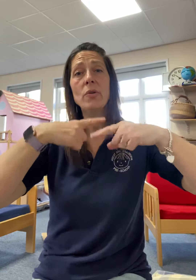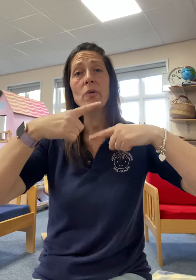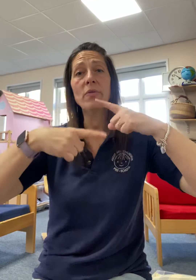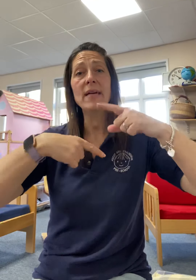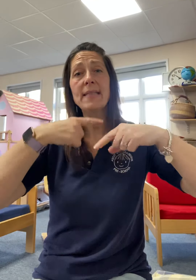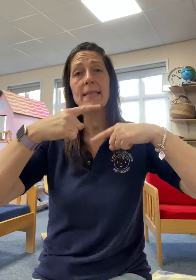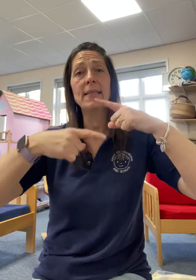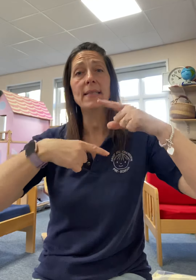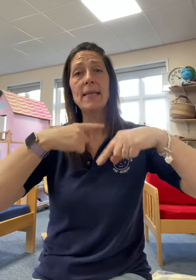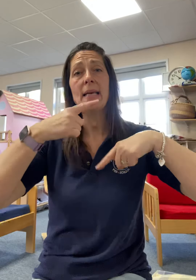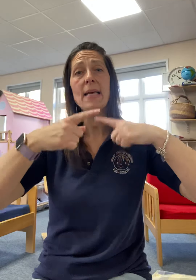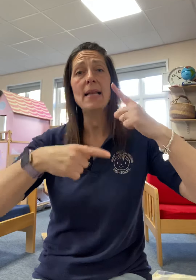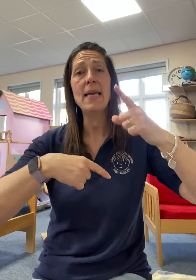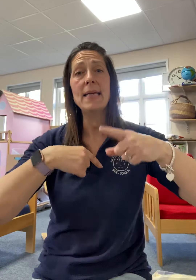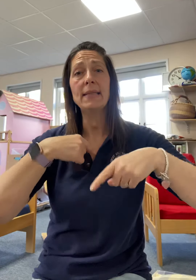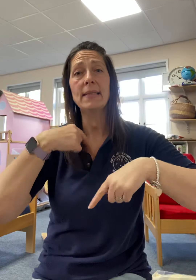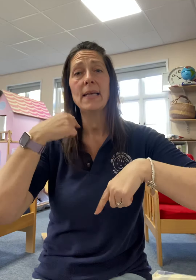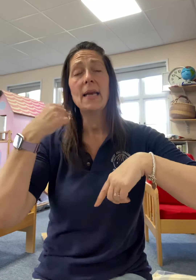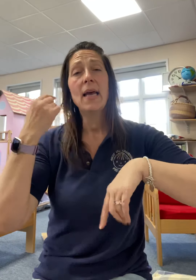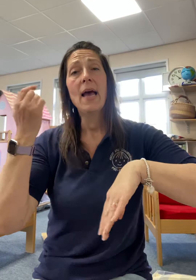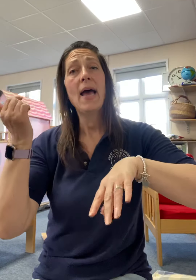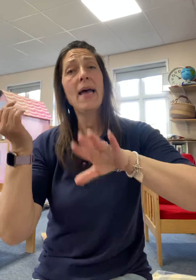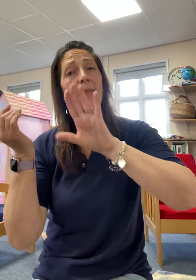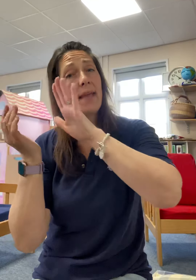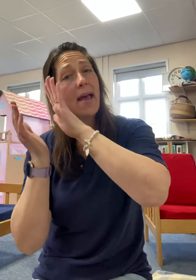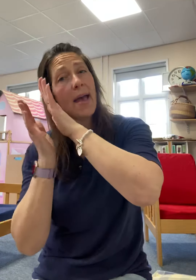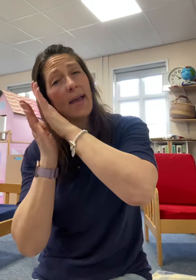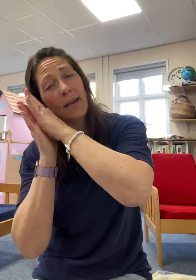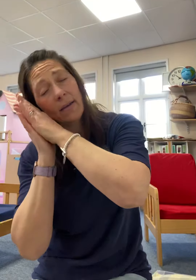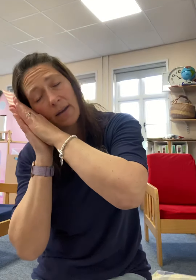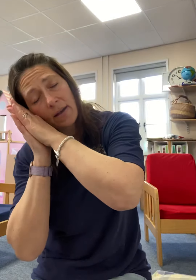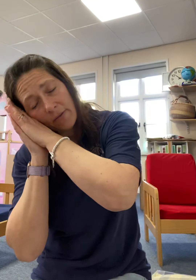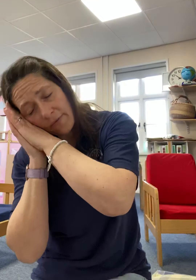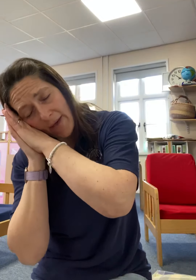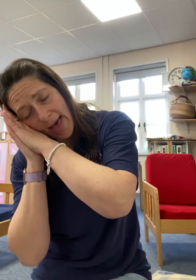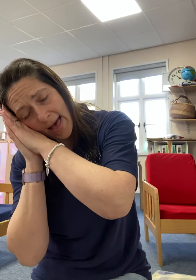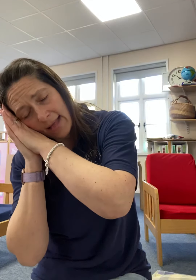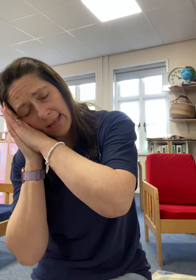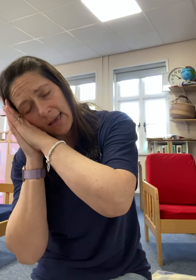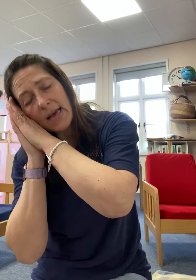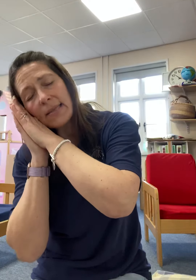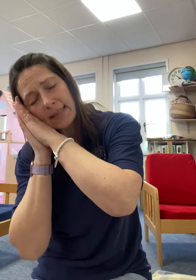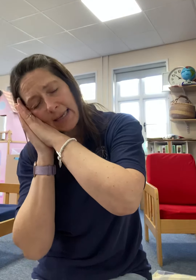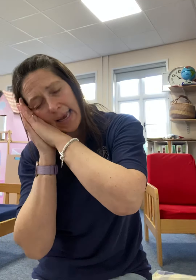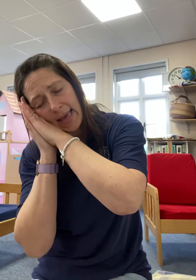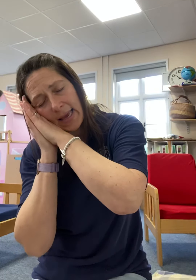chrysalis and then fell asleep.